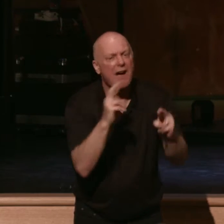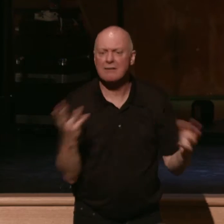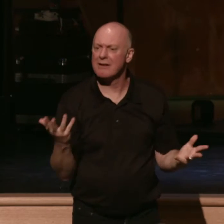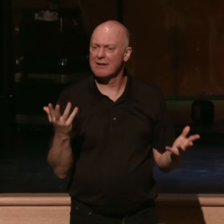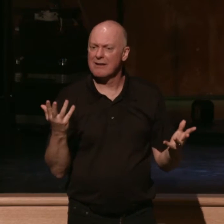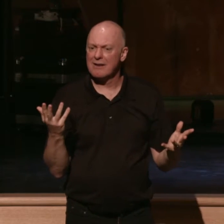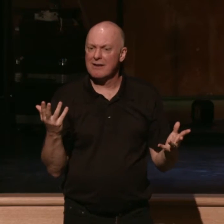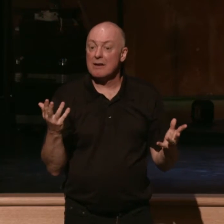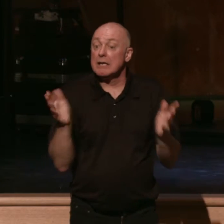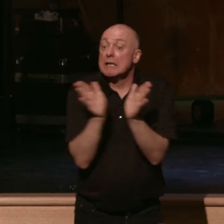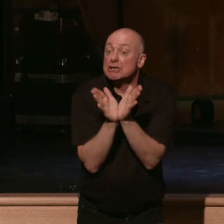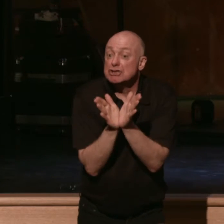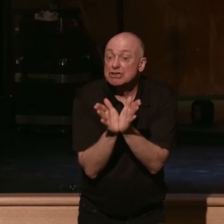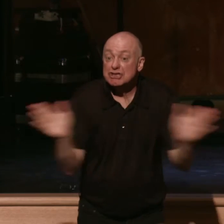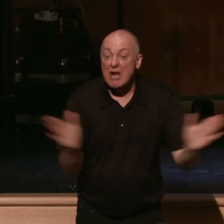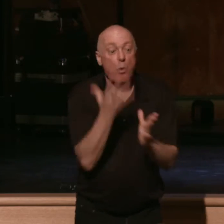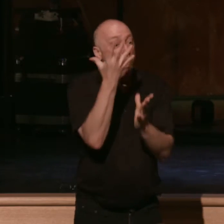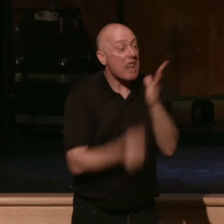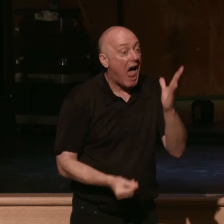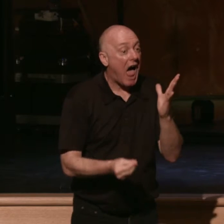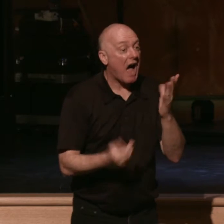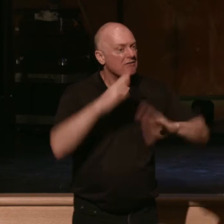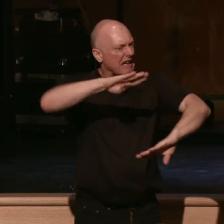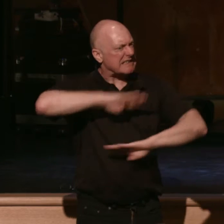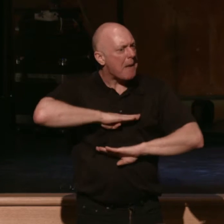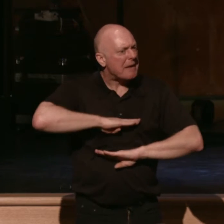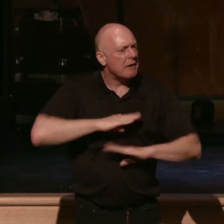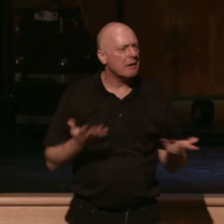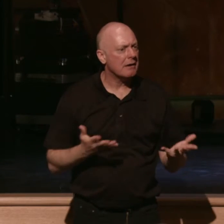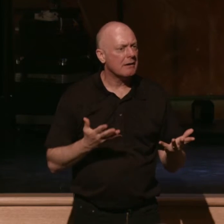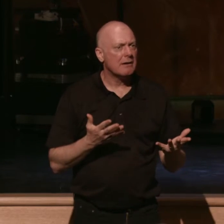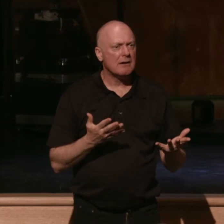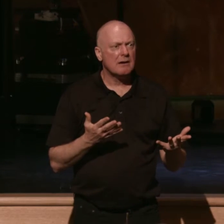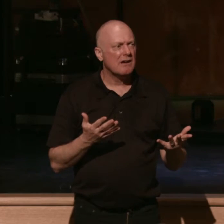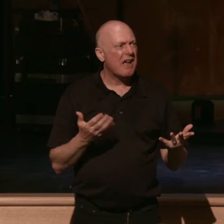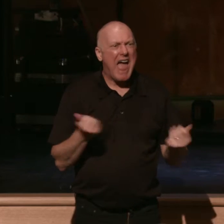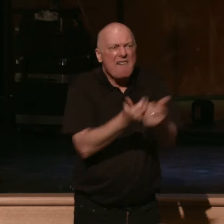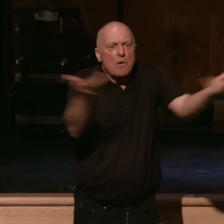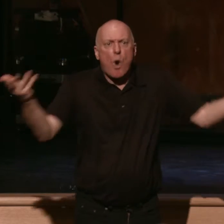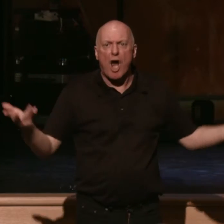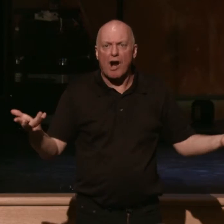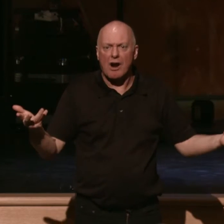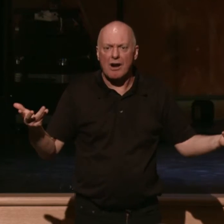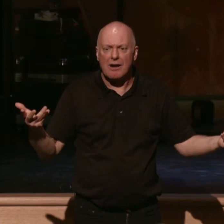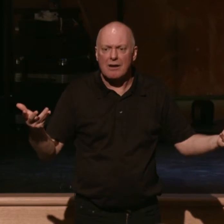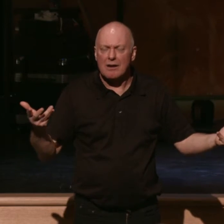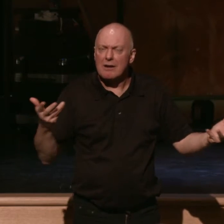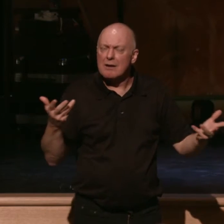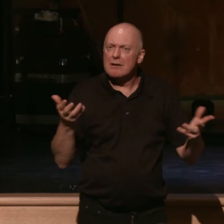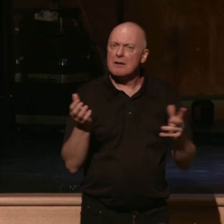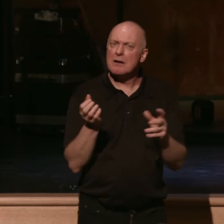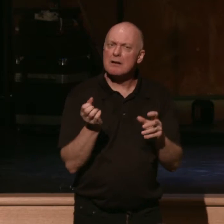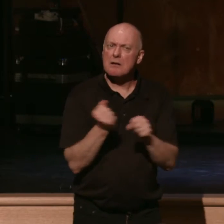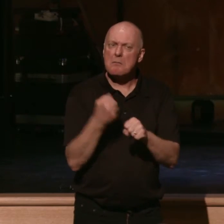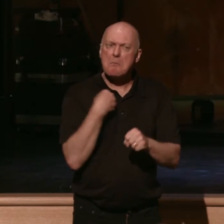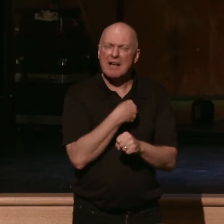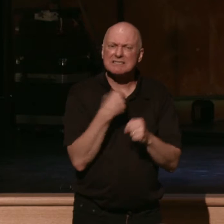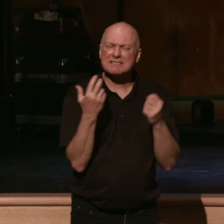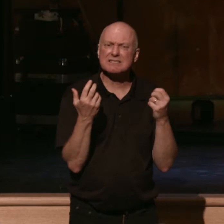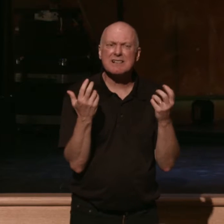the general lack of contentment that is everywhere drives us in so many of the things that we do. It drives